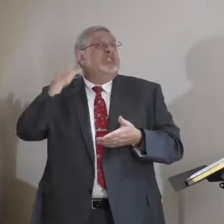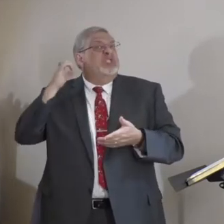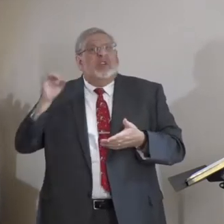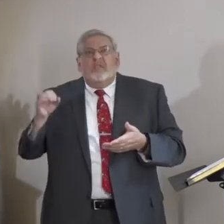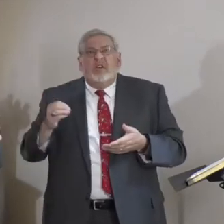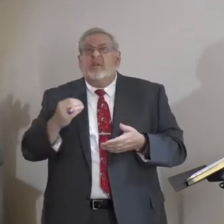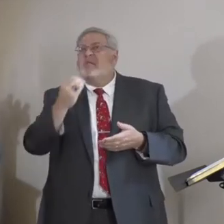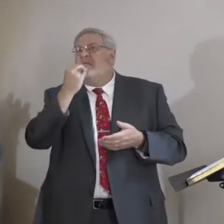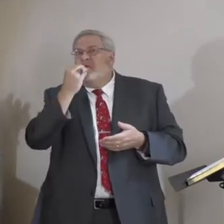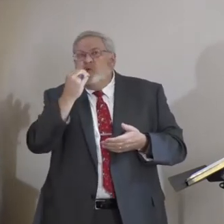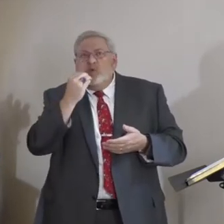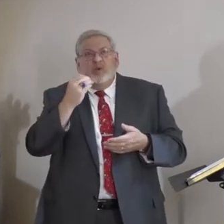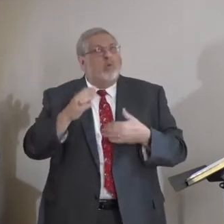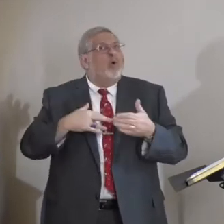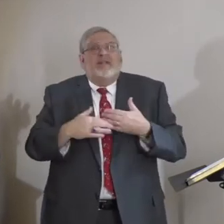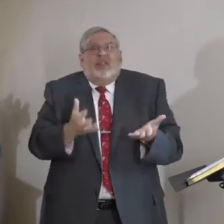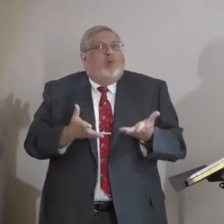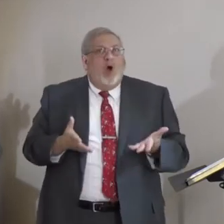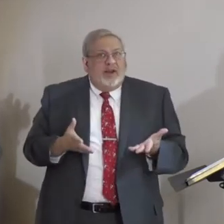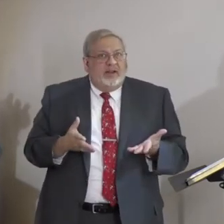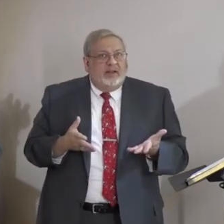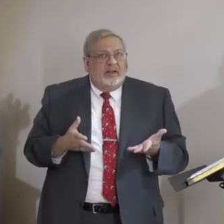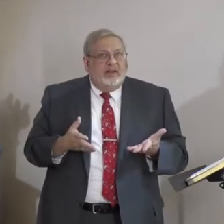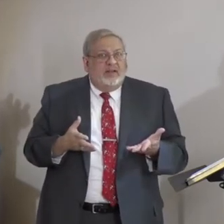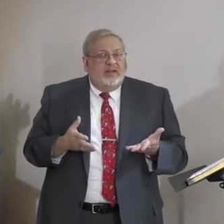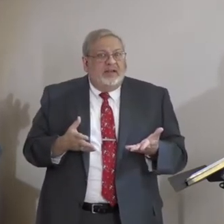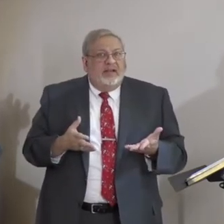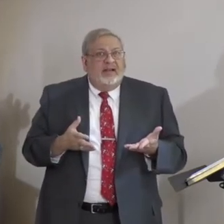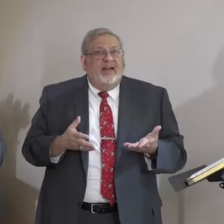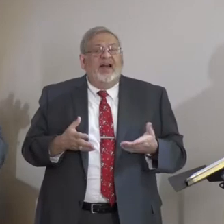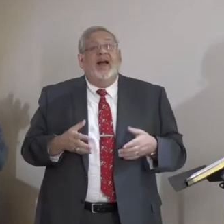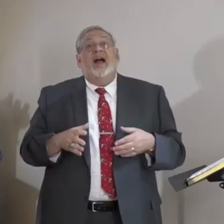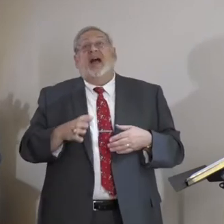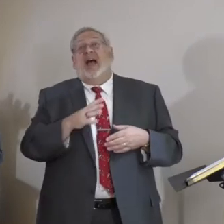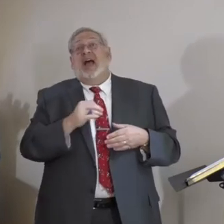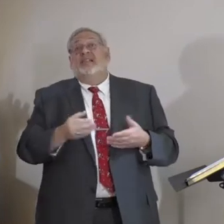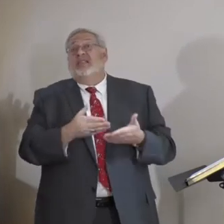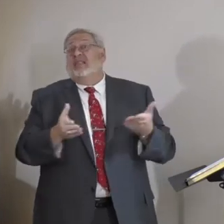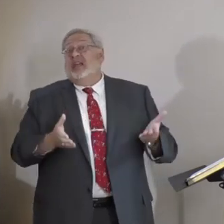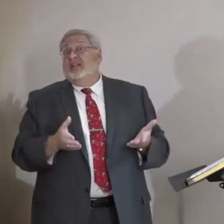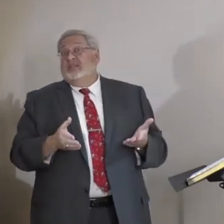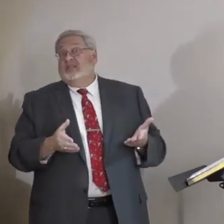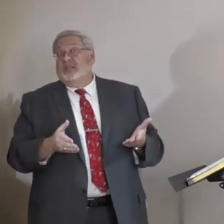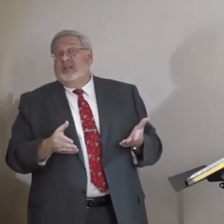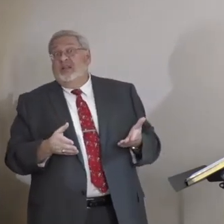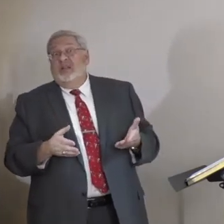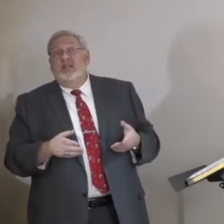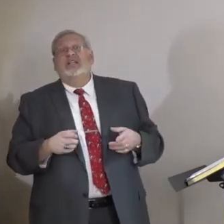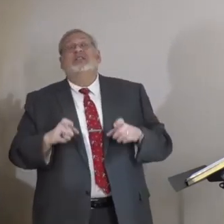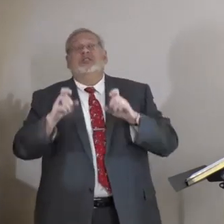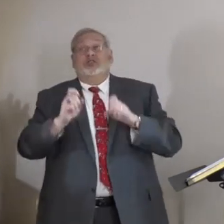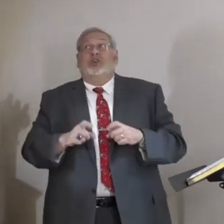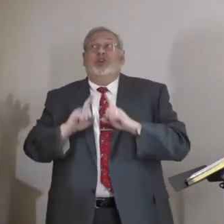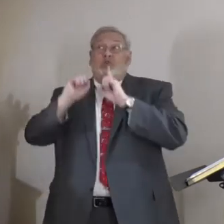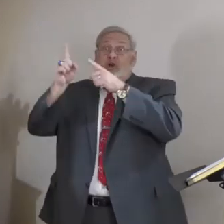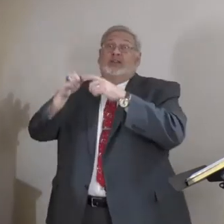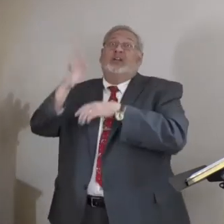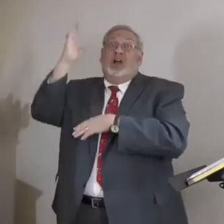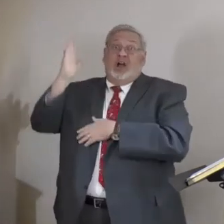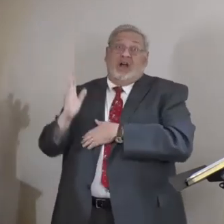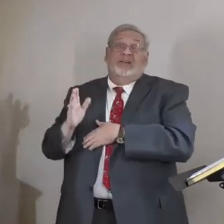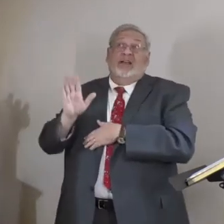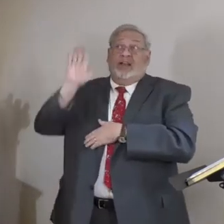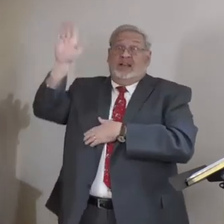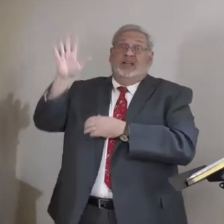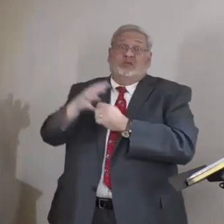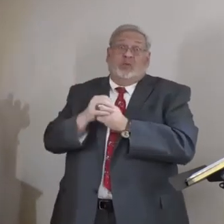food. They were taking whatever they wanted. And those things they were taking really should have been going to God and to